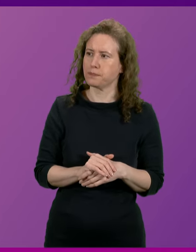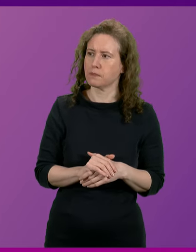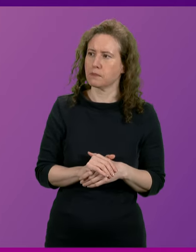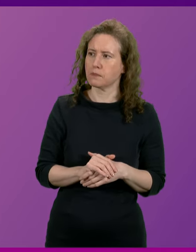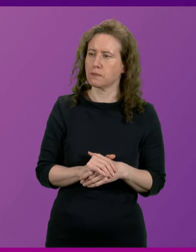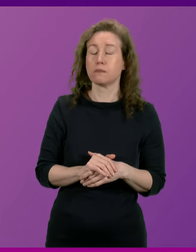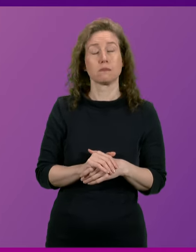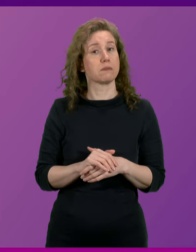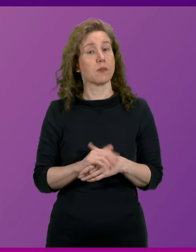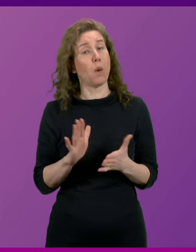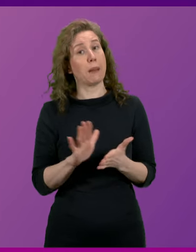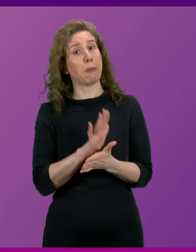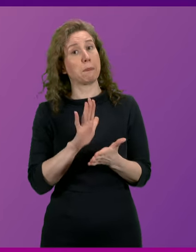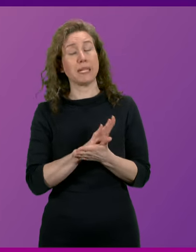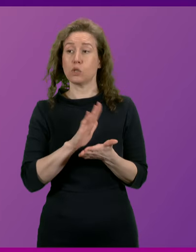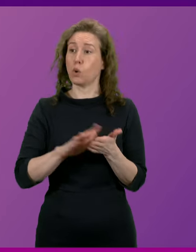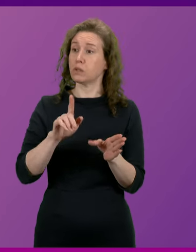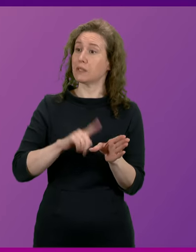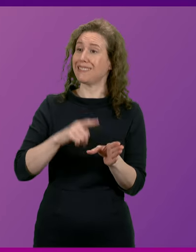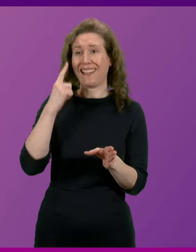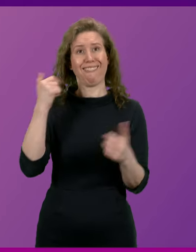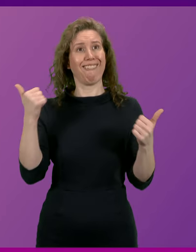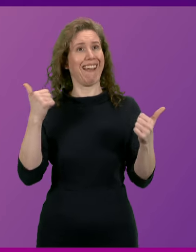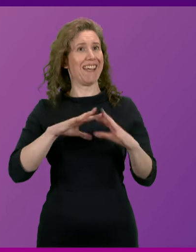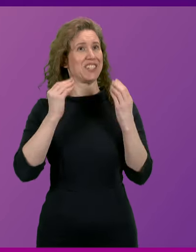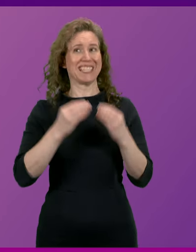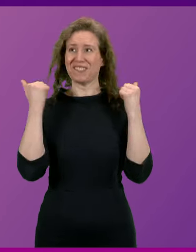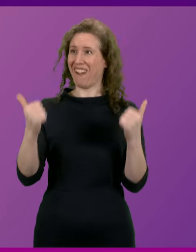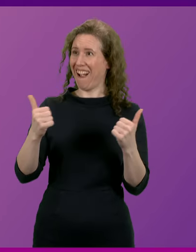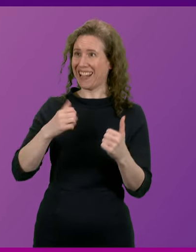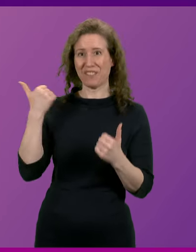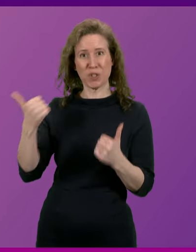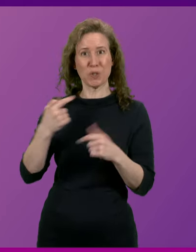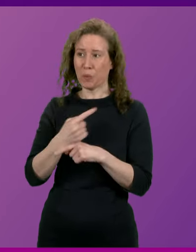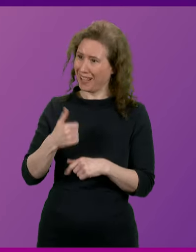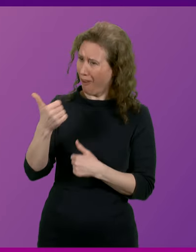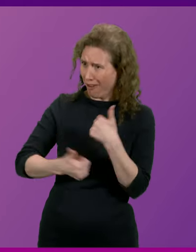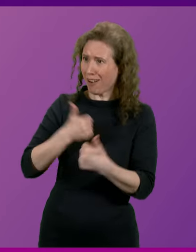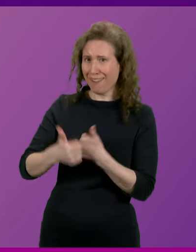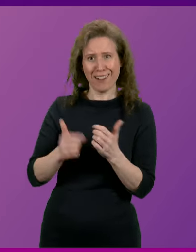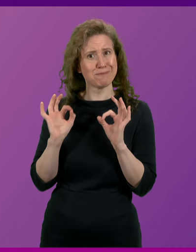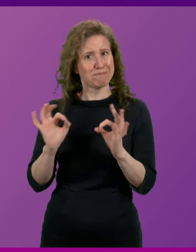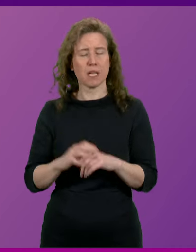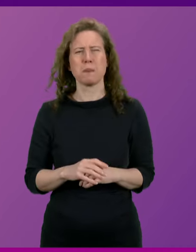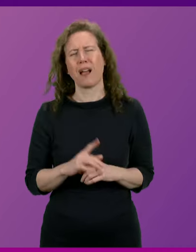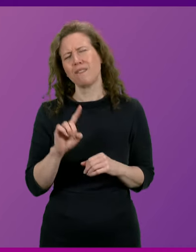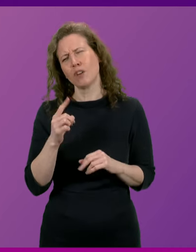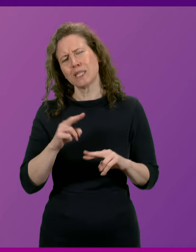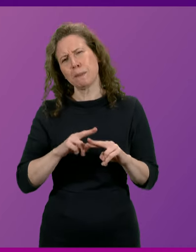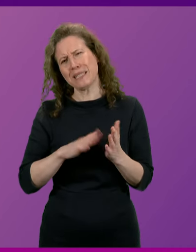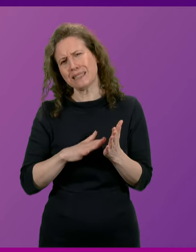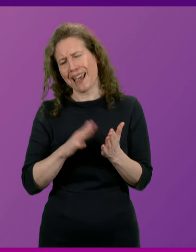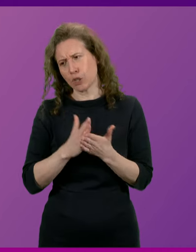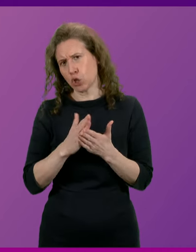I'm happy for Hamza Yusuf to delude himself that everything's going well and he's having a great week. Keep it up, First Minister. The First Minister actually spent weeks